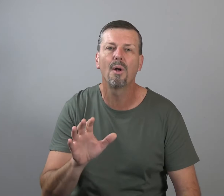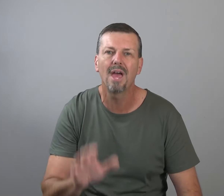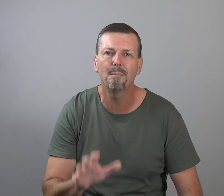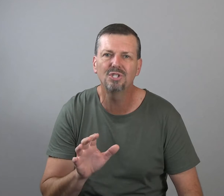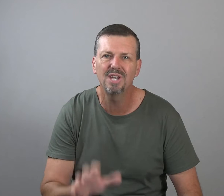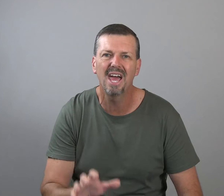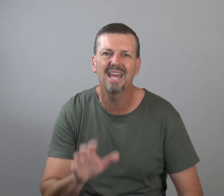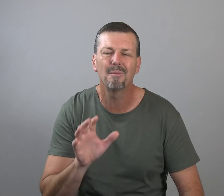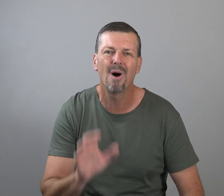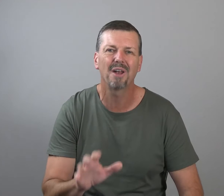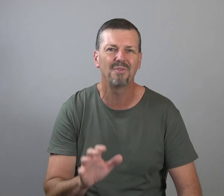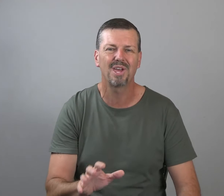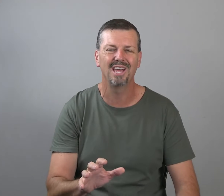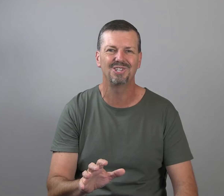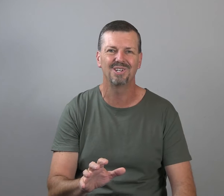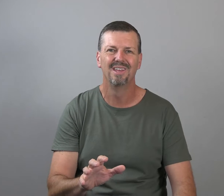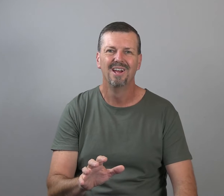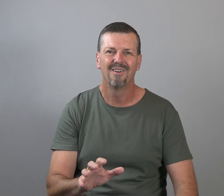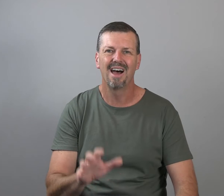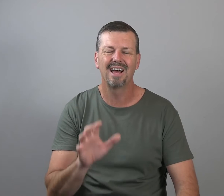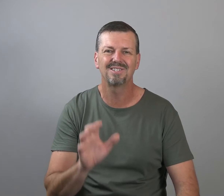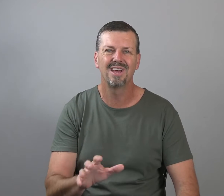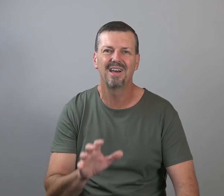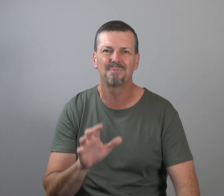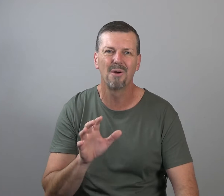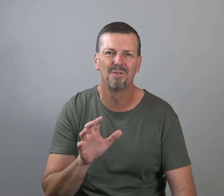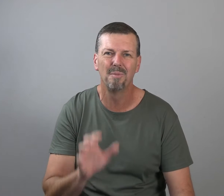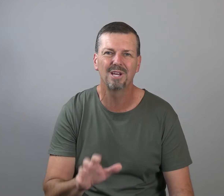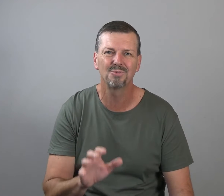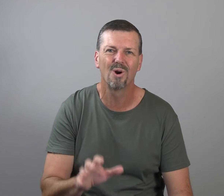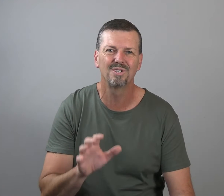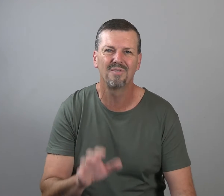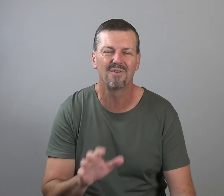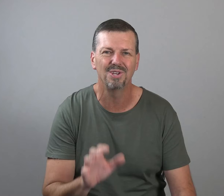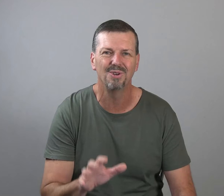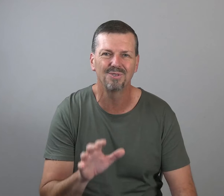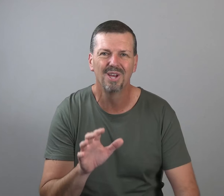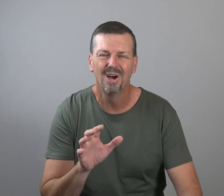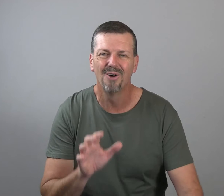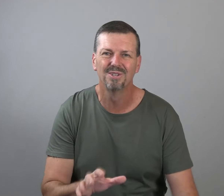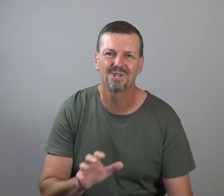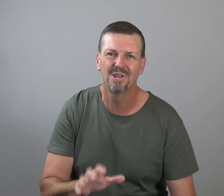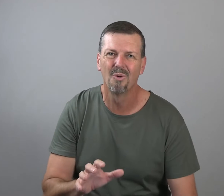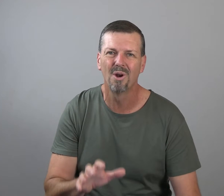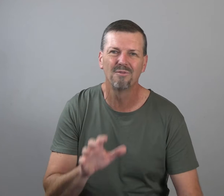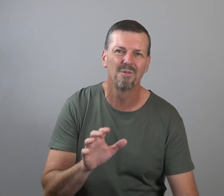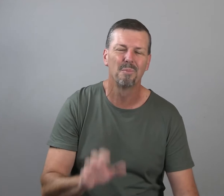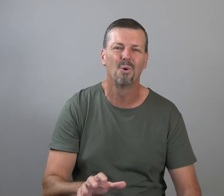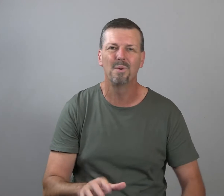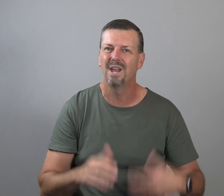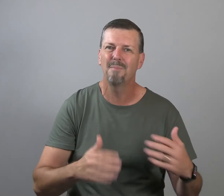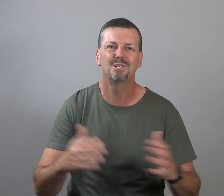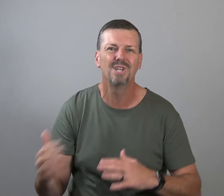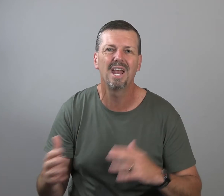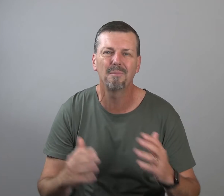It's called epigenetic modification, right? I said that's probably one of the biggest words I've ever used on a Sunday morning from the pulpit, epigenetic